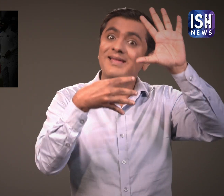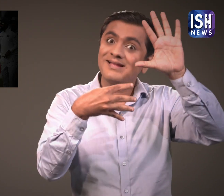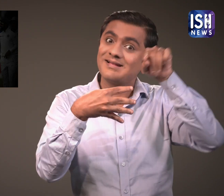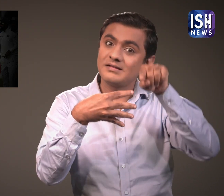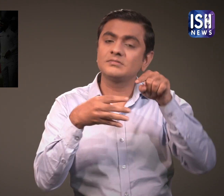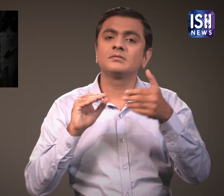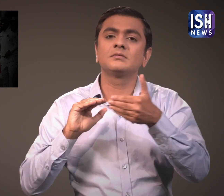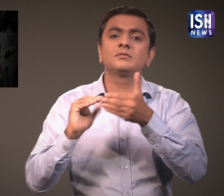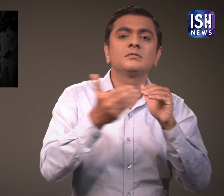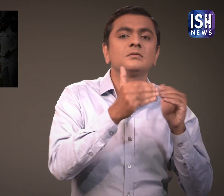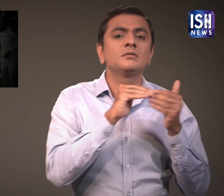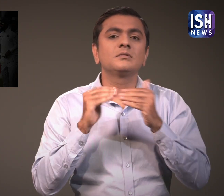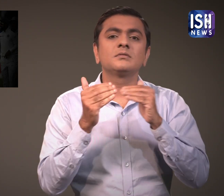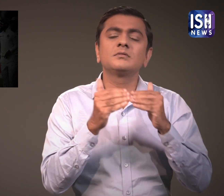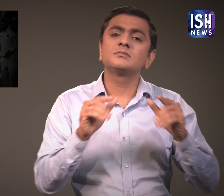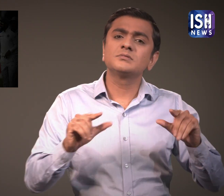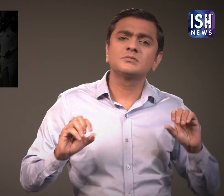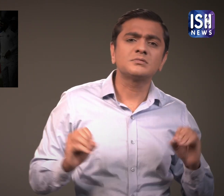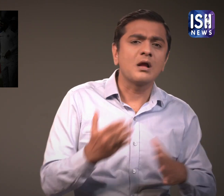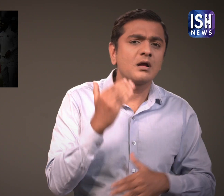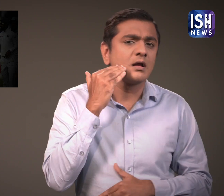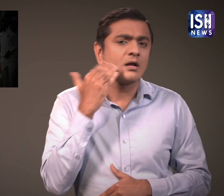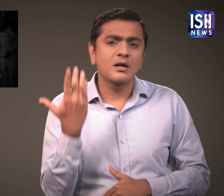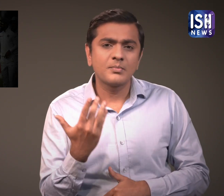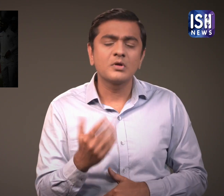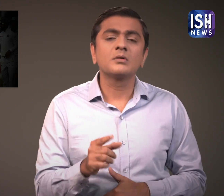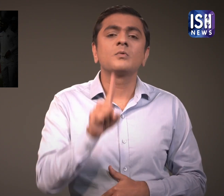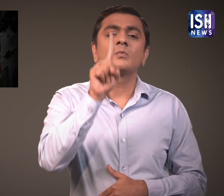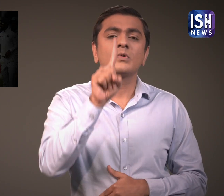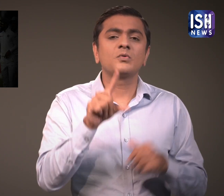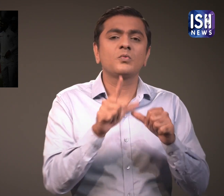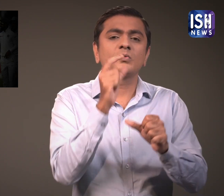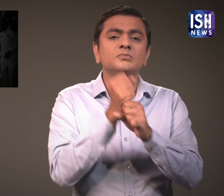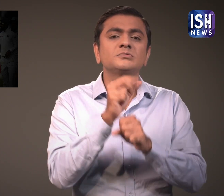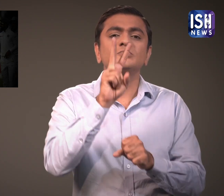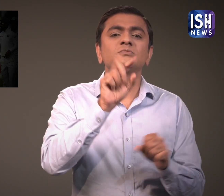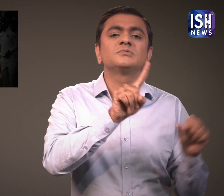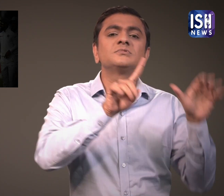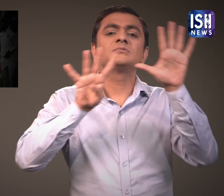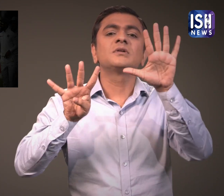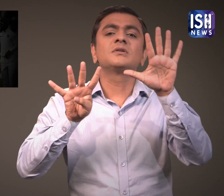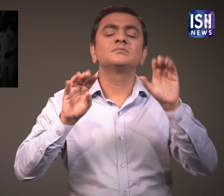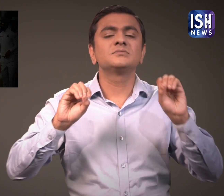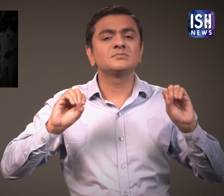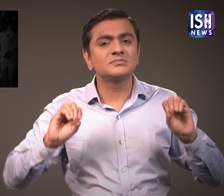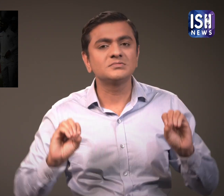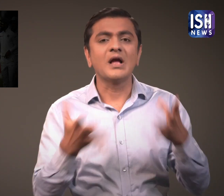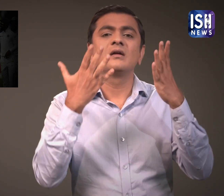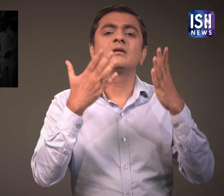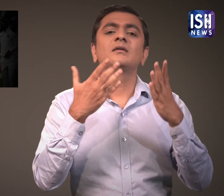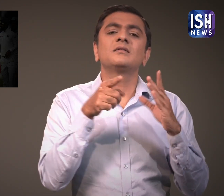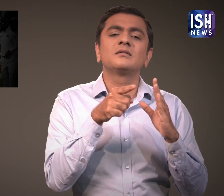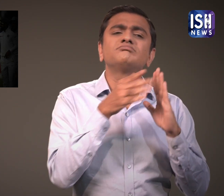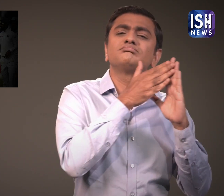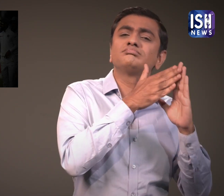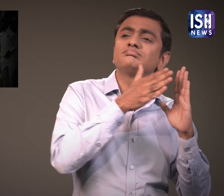Only the top 9 teams qualified to play the ICC World Test Championship that started from 1st August 2019